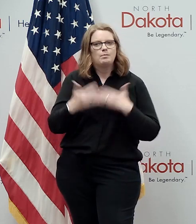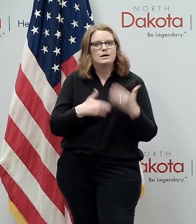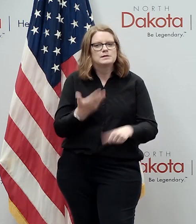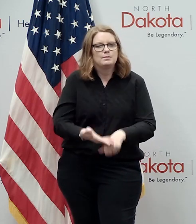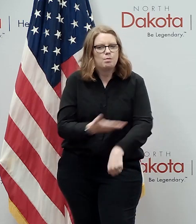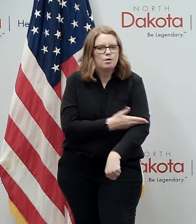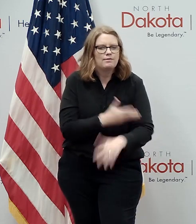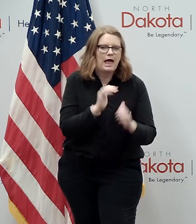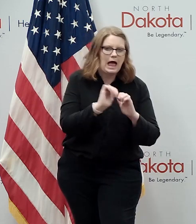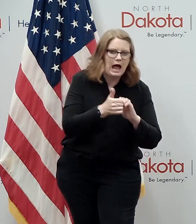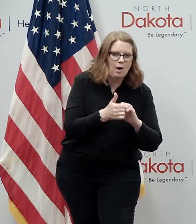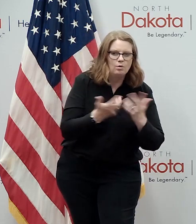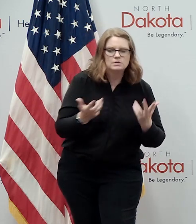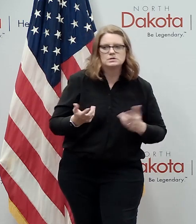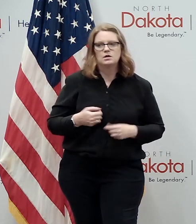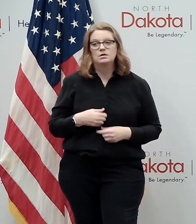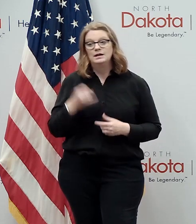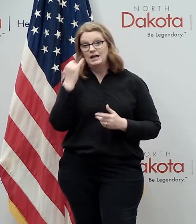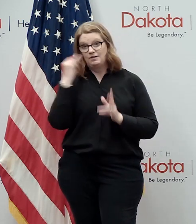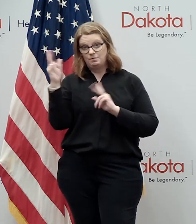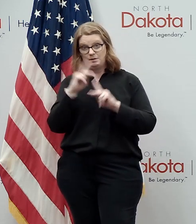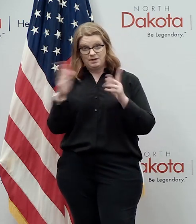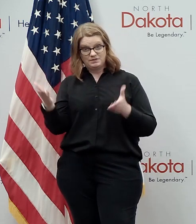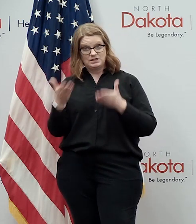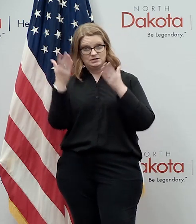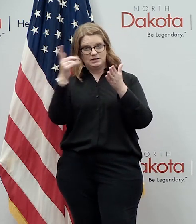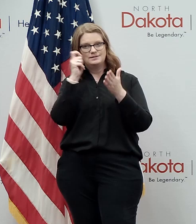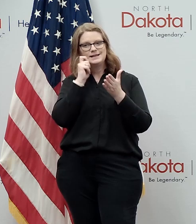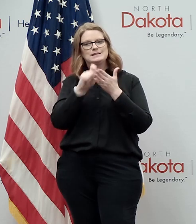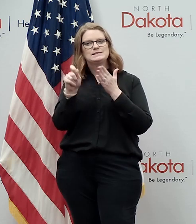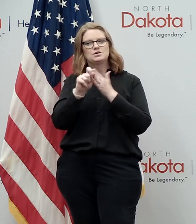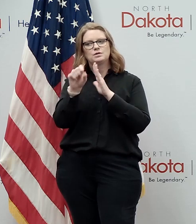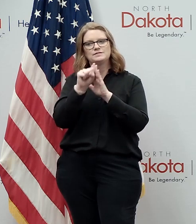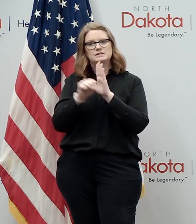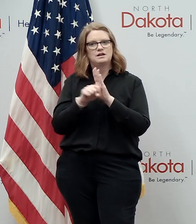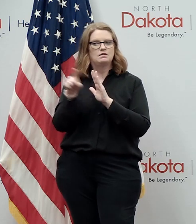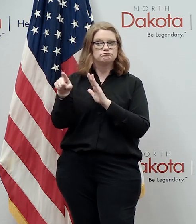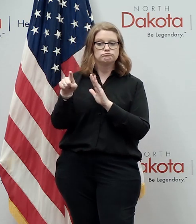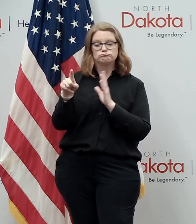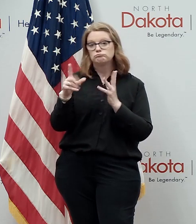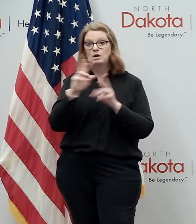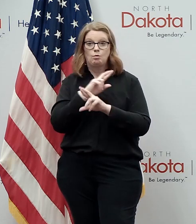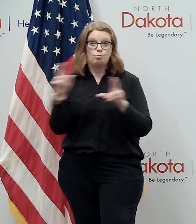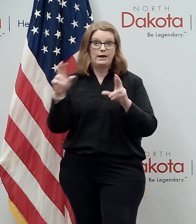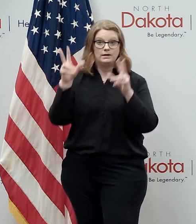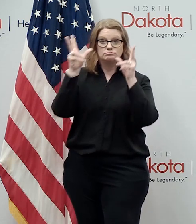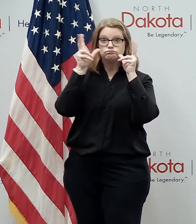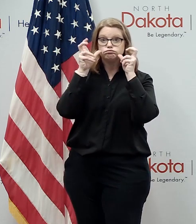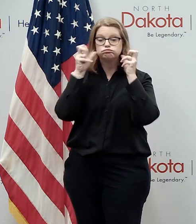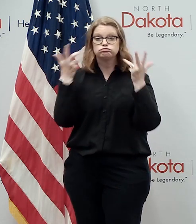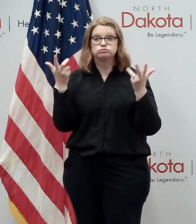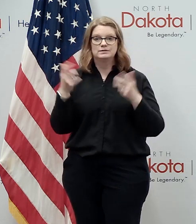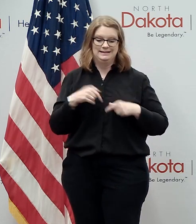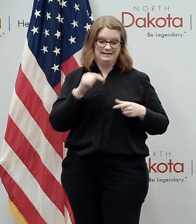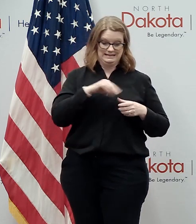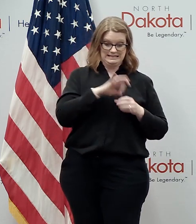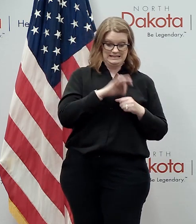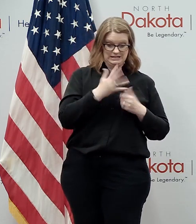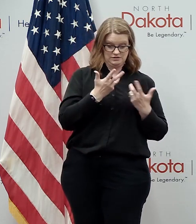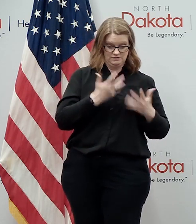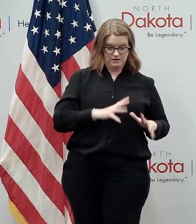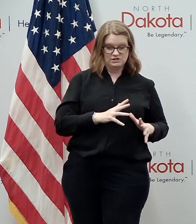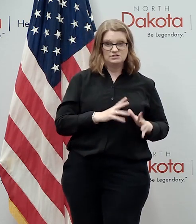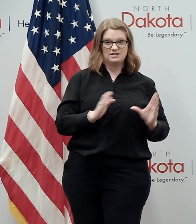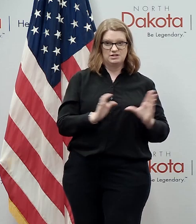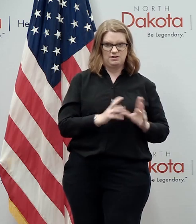and if people have those suggestions i know that the our secretary of state is uh all ears uh after he gets this election done and certified